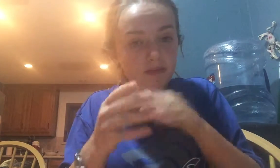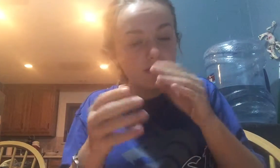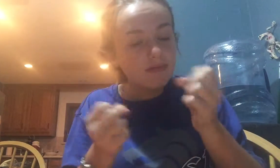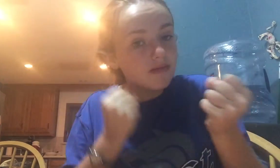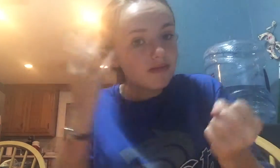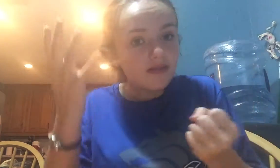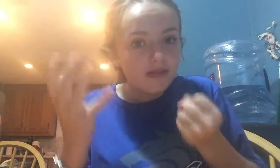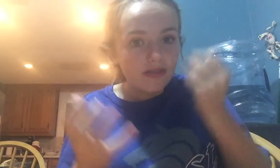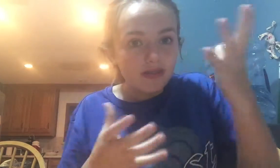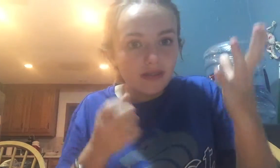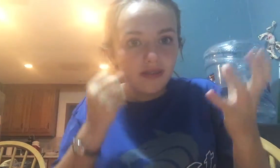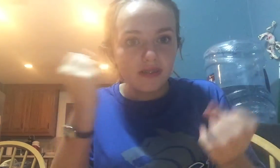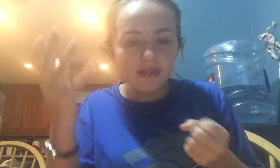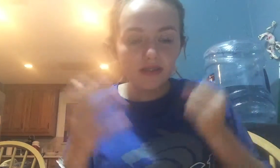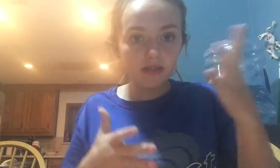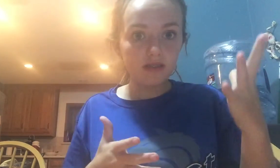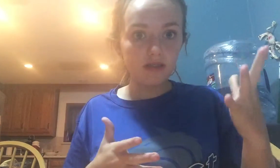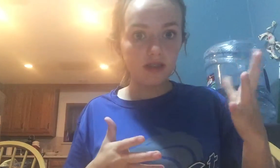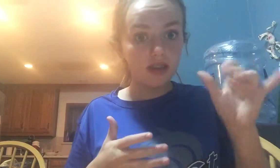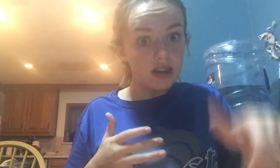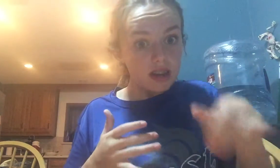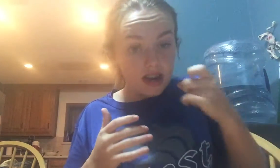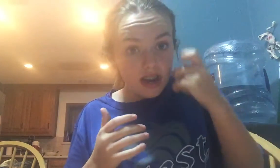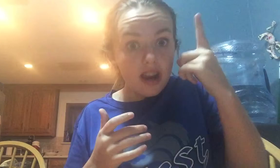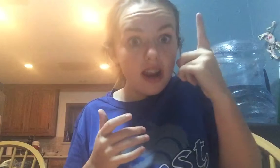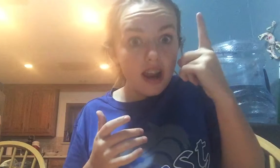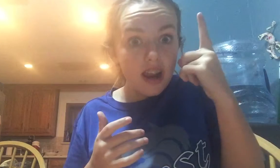that point, the last term got it, we understood. Good.